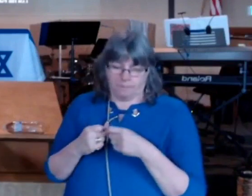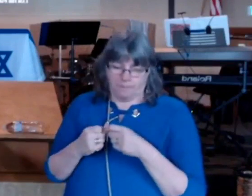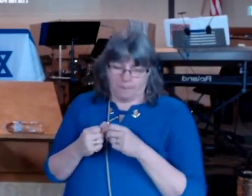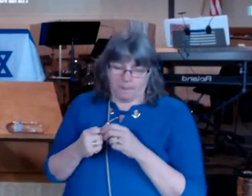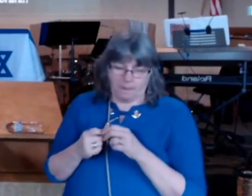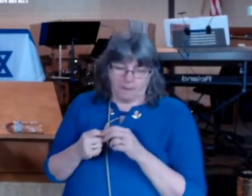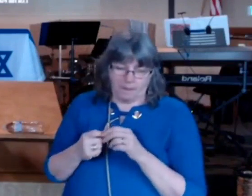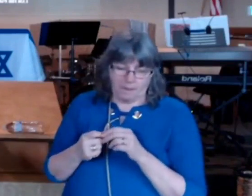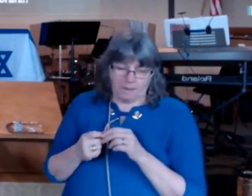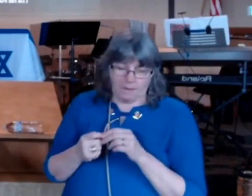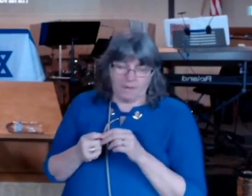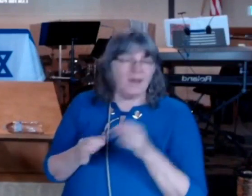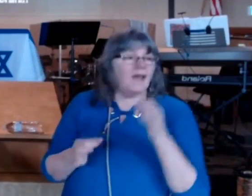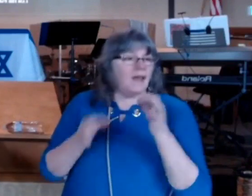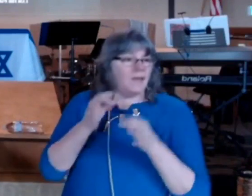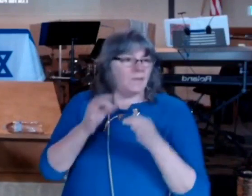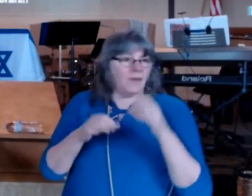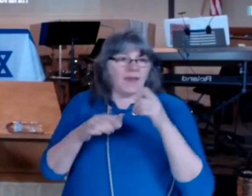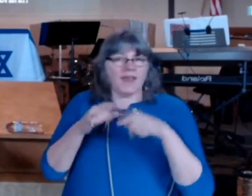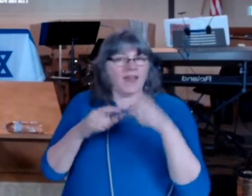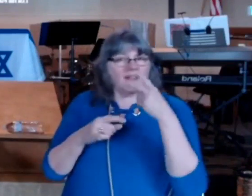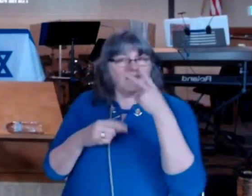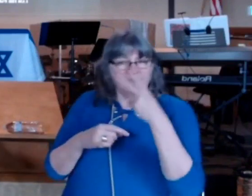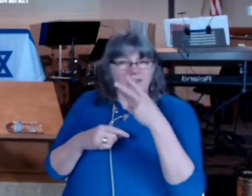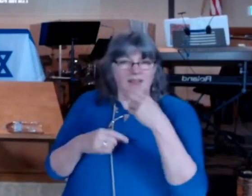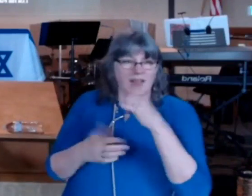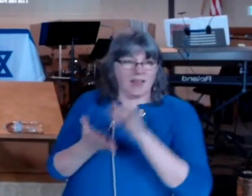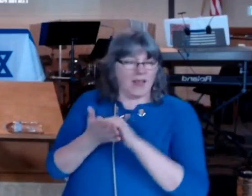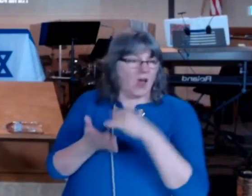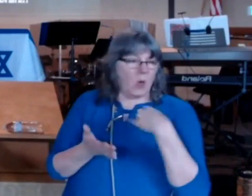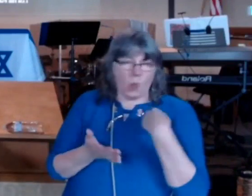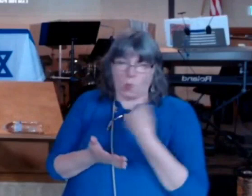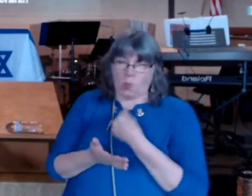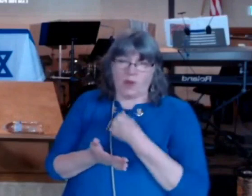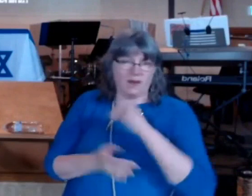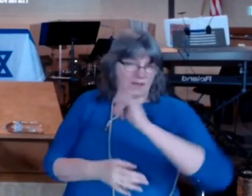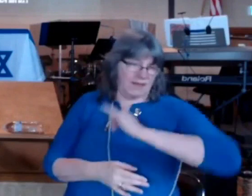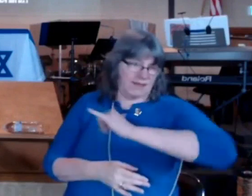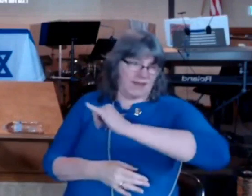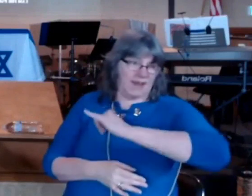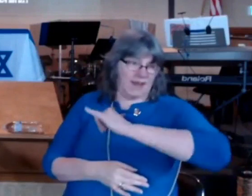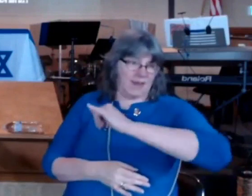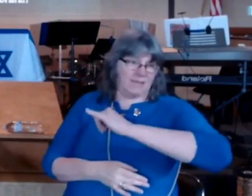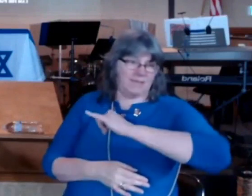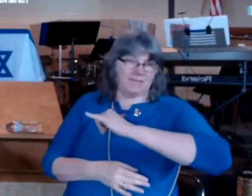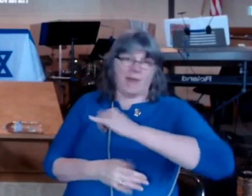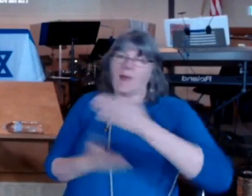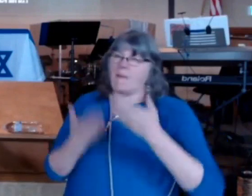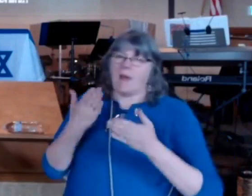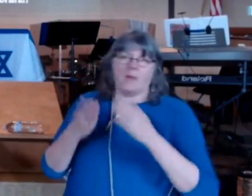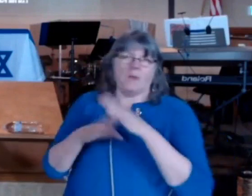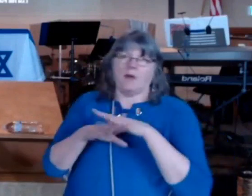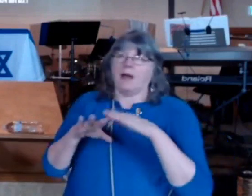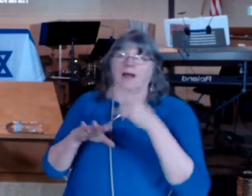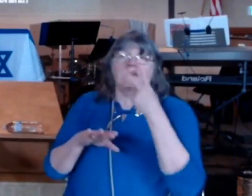wrong if we can't say that about ourselves we may have a distorted view of ourselves